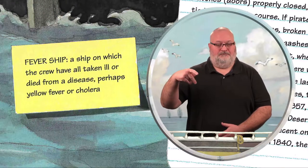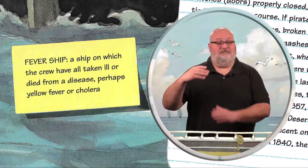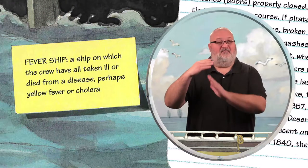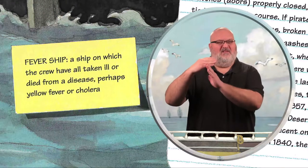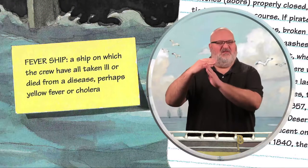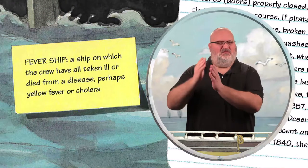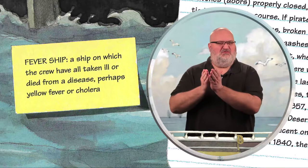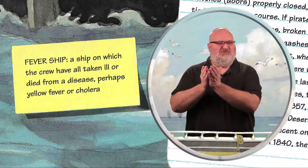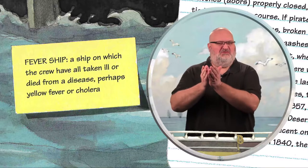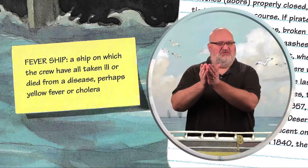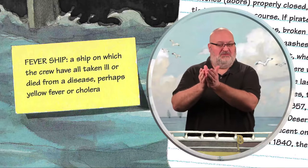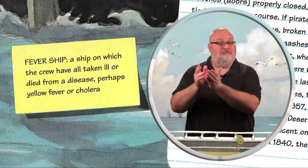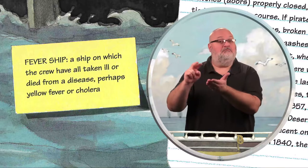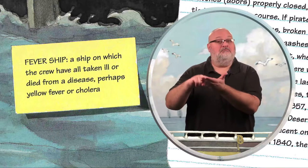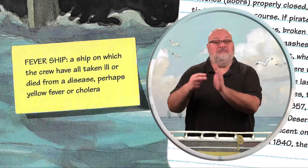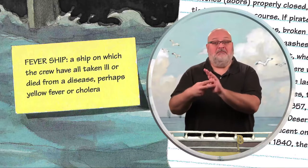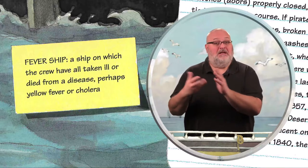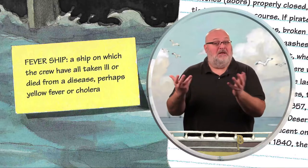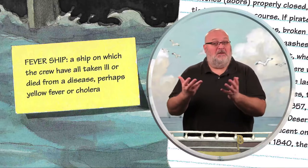Fever ship.